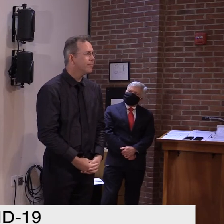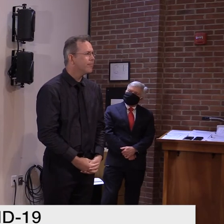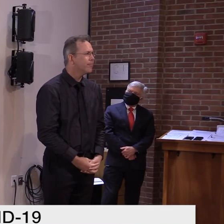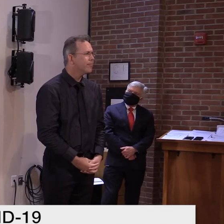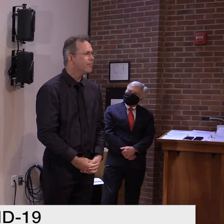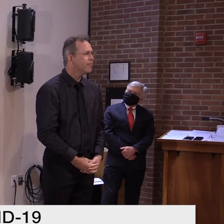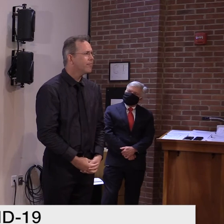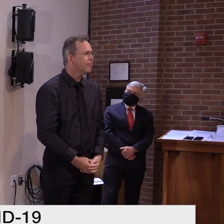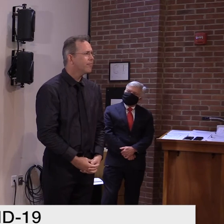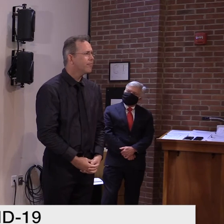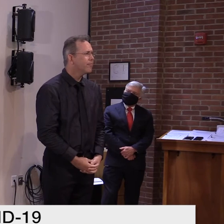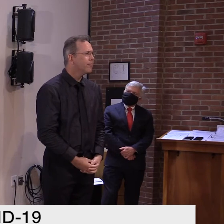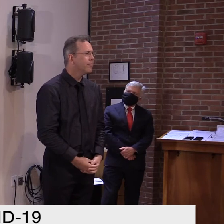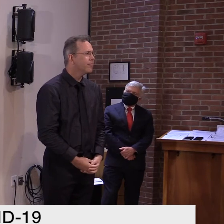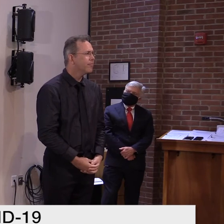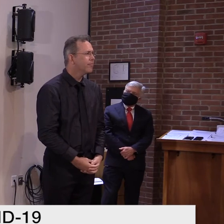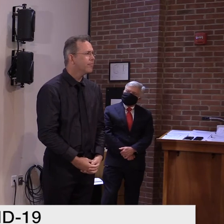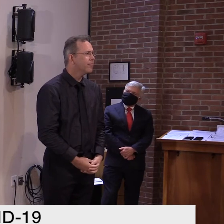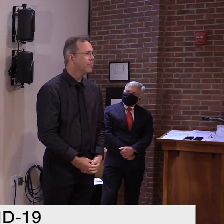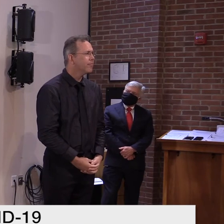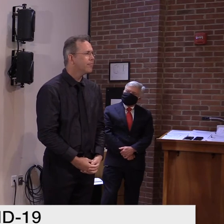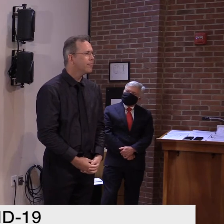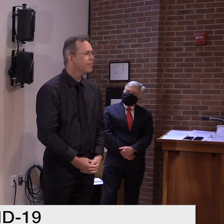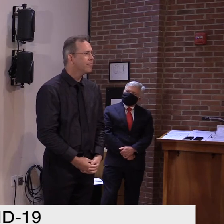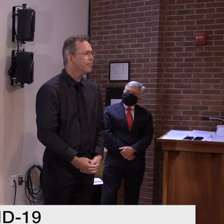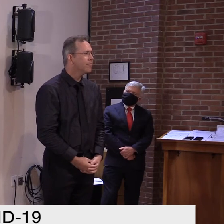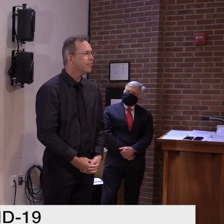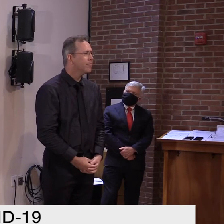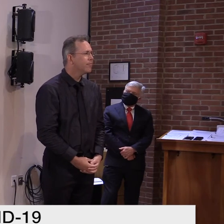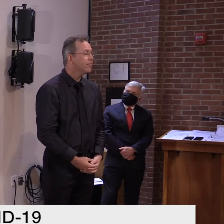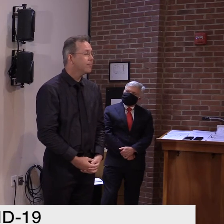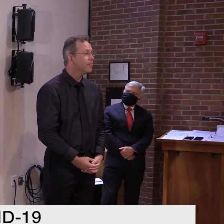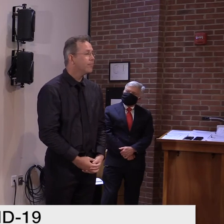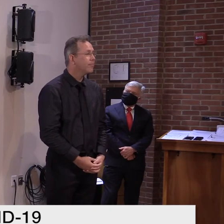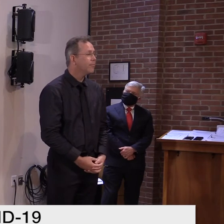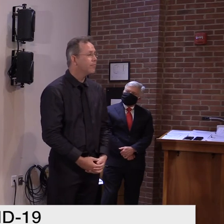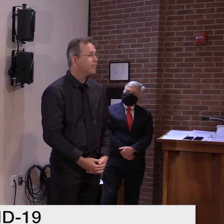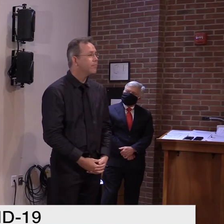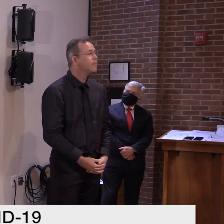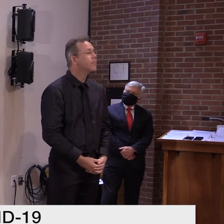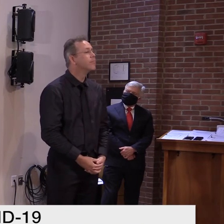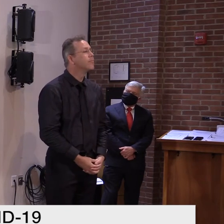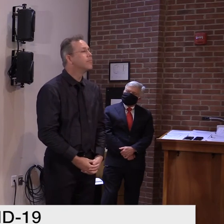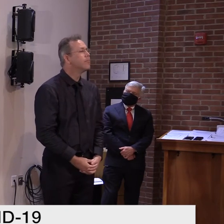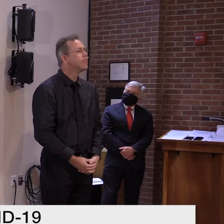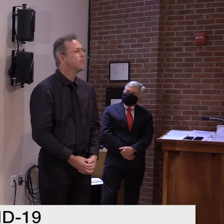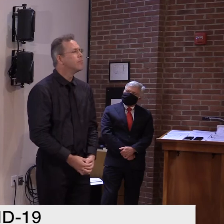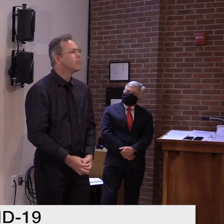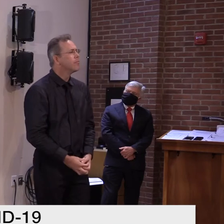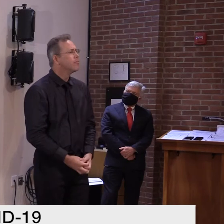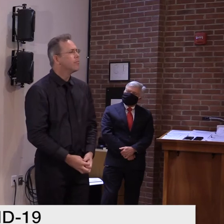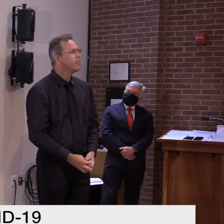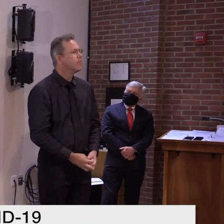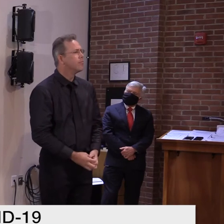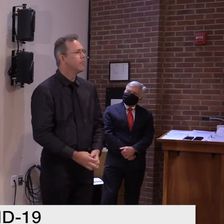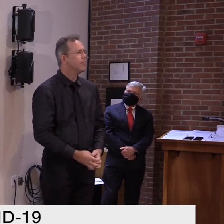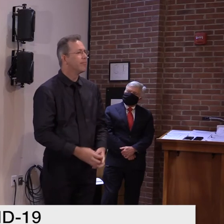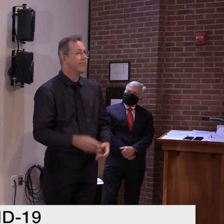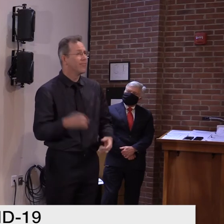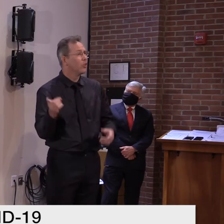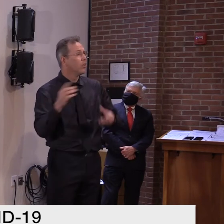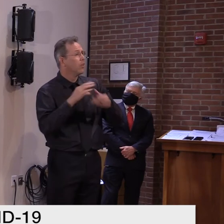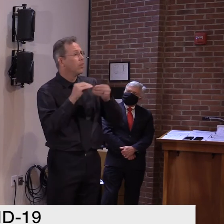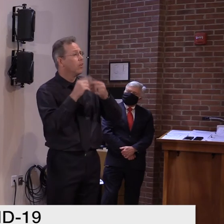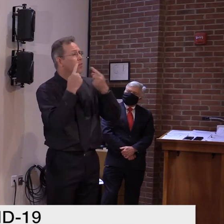Yeah, technically it would. Um, so when someone, uh, is going to deer camp now and they're, they're going to be,